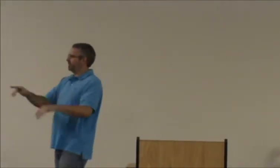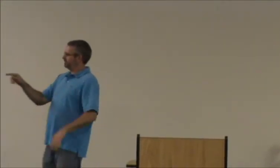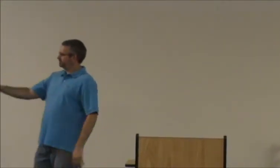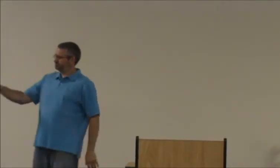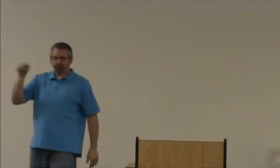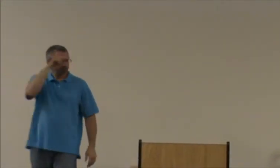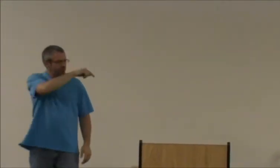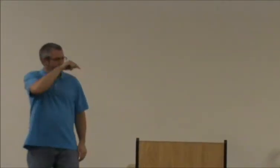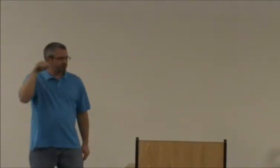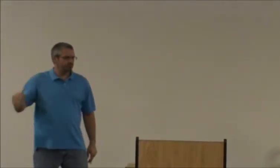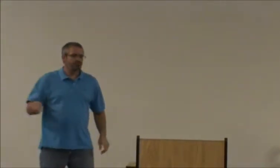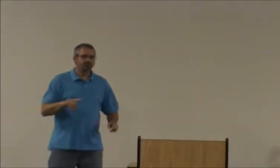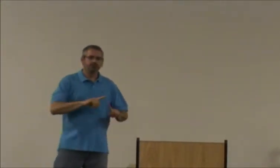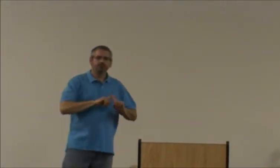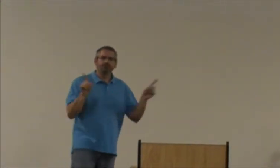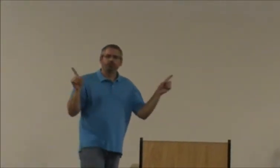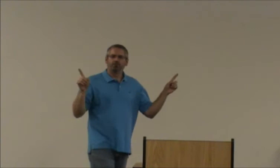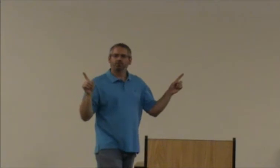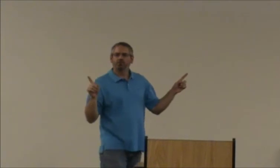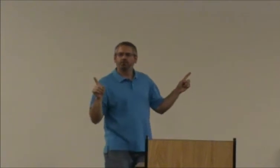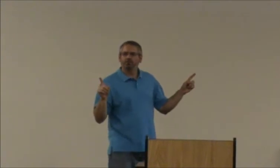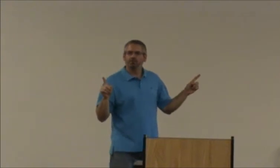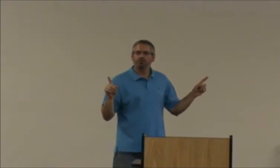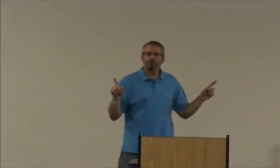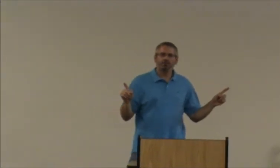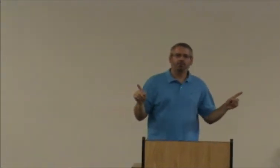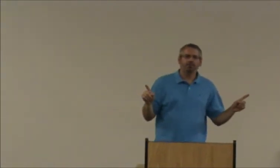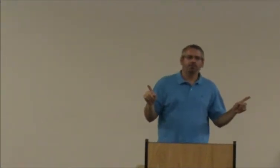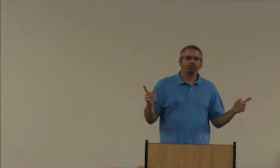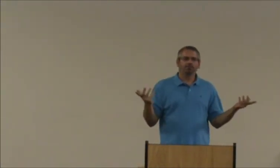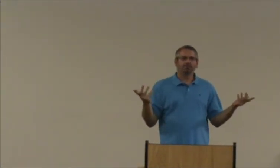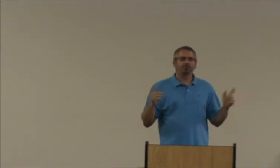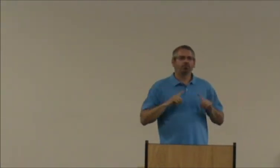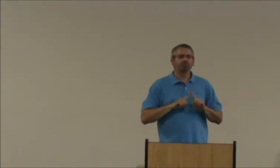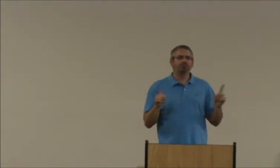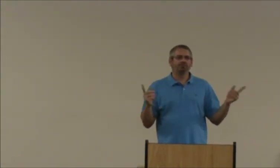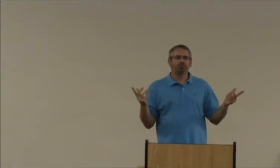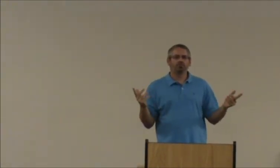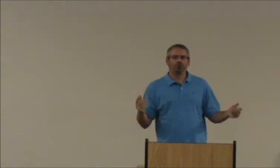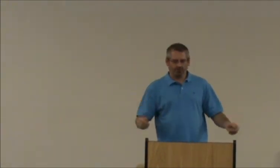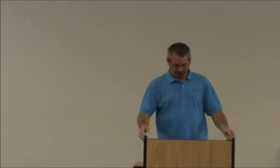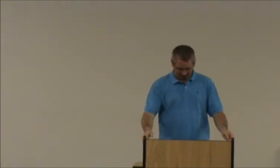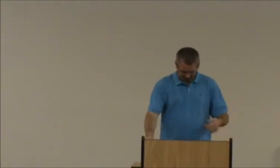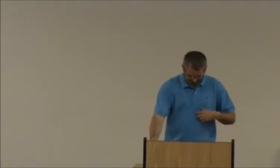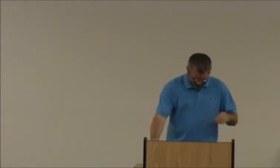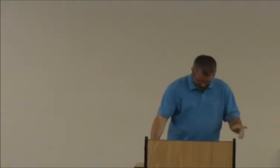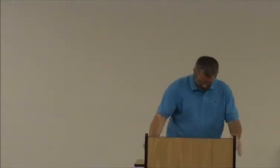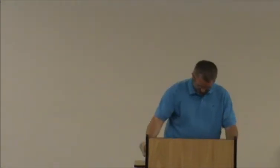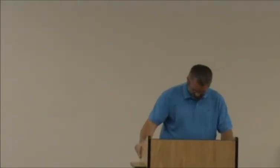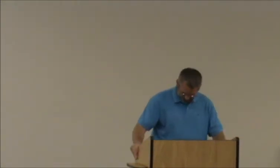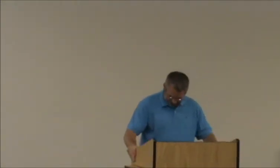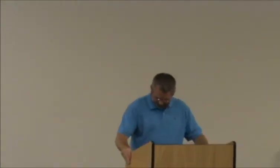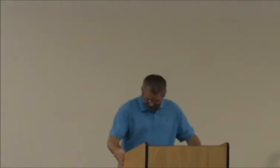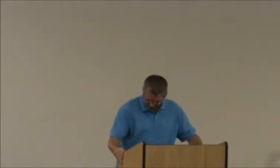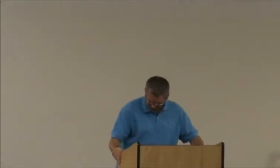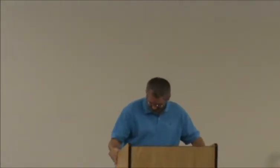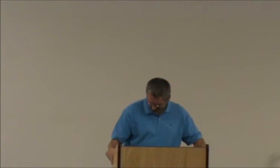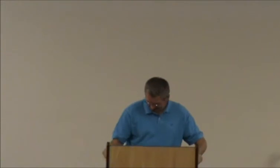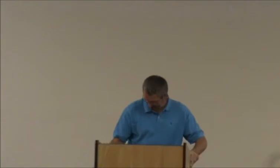People say. Oh. It's different. There's peace and the world is peace. So let's different. I love